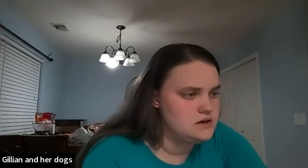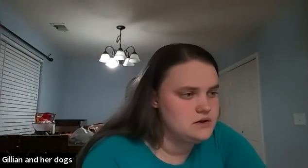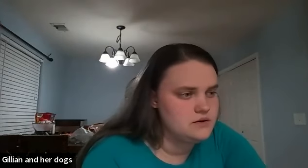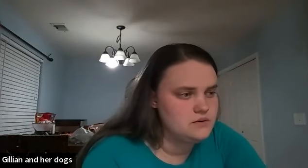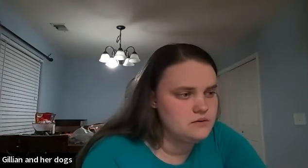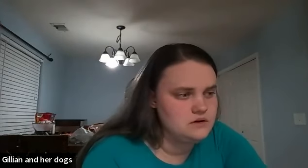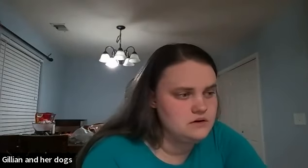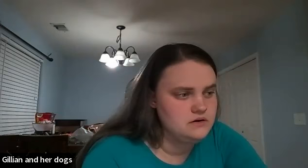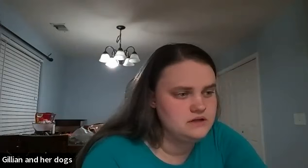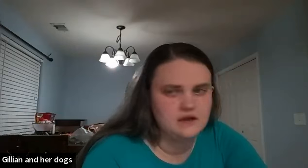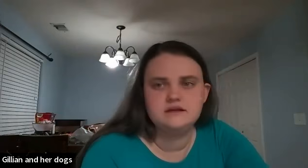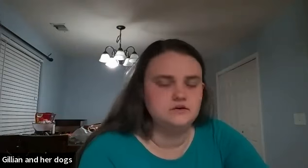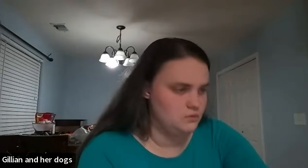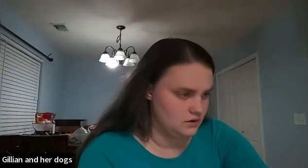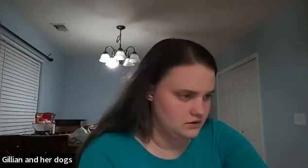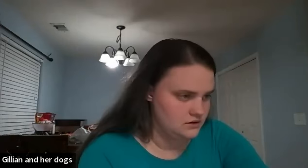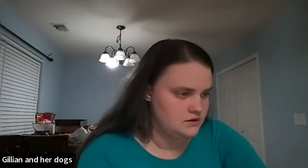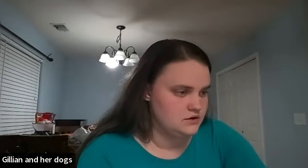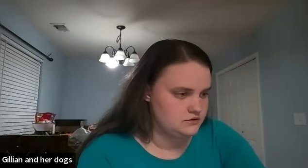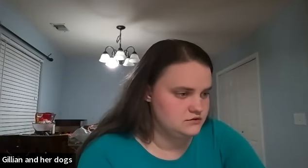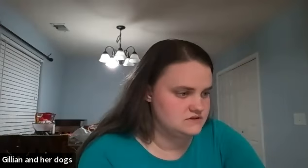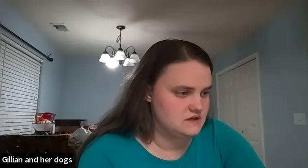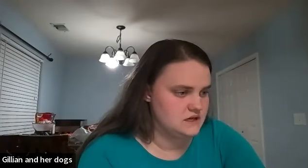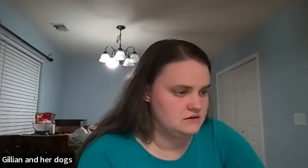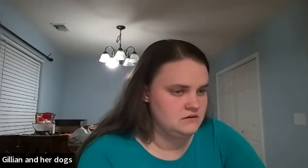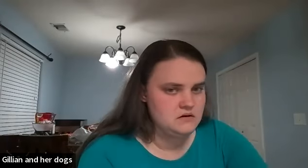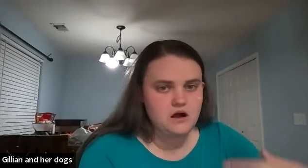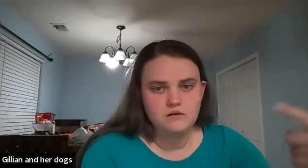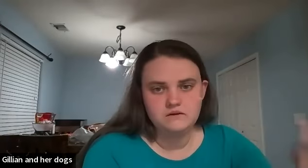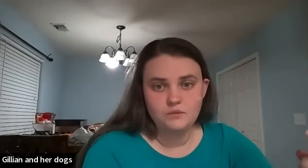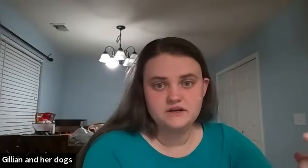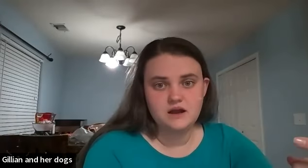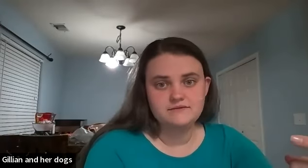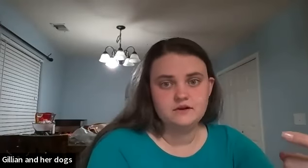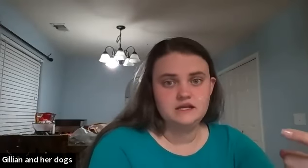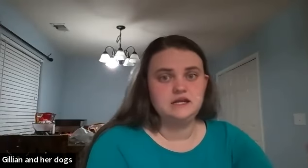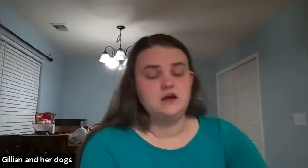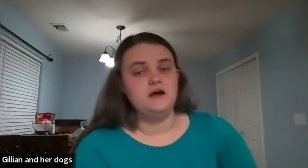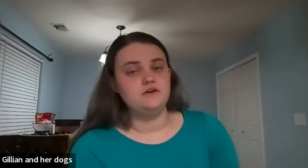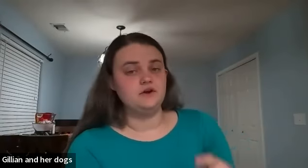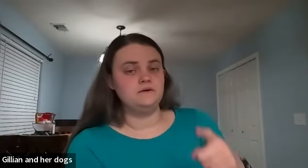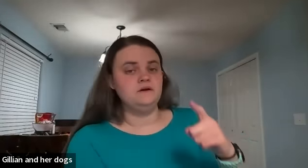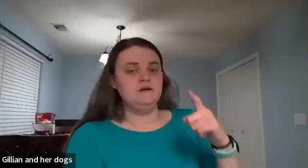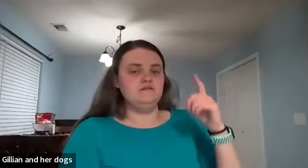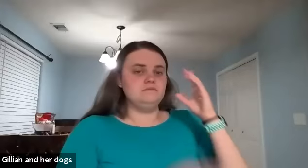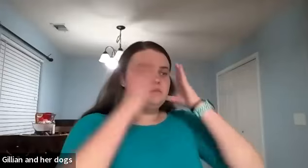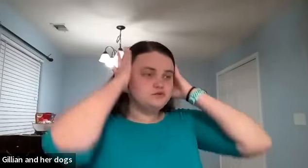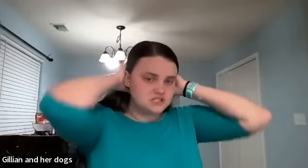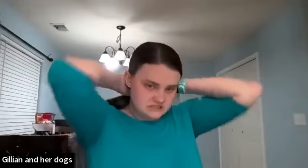ignore yeah ignore go through those again i'll open it up for any um other emotion